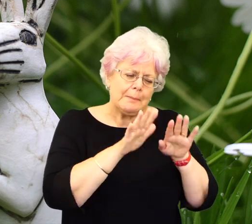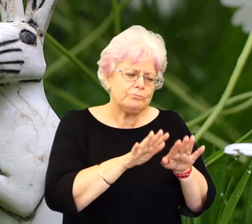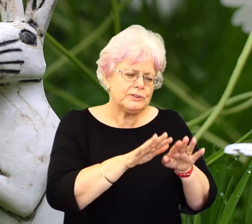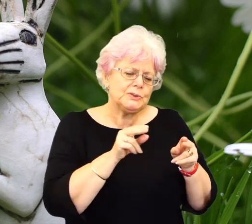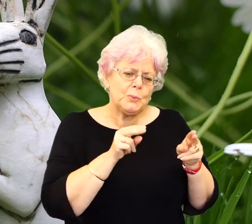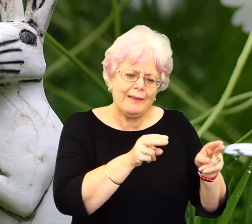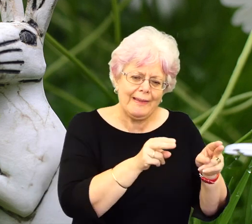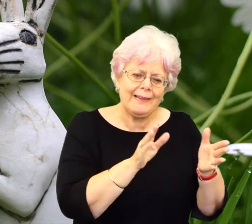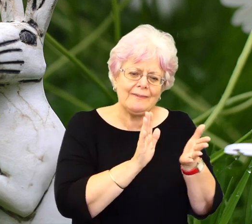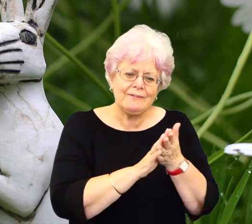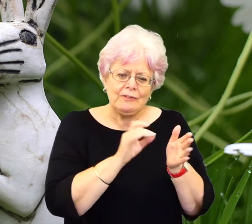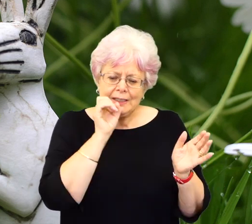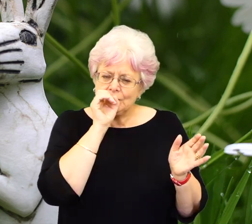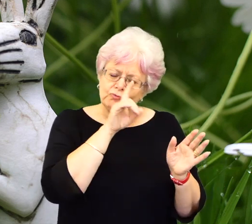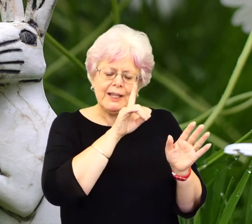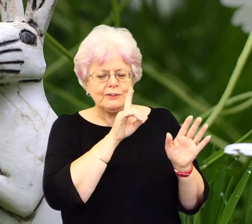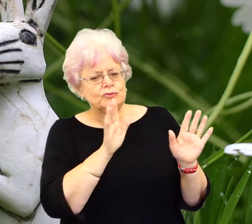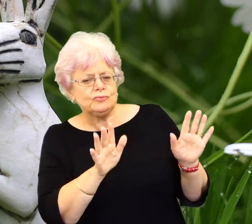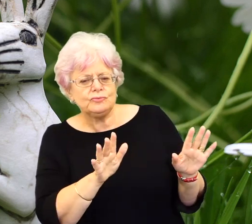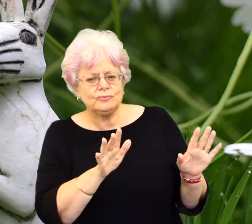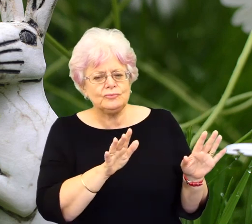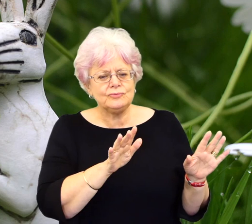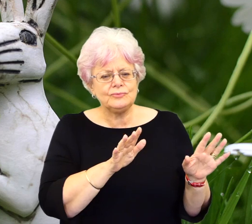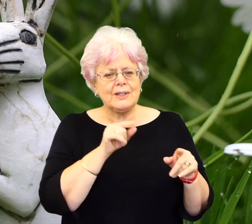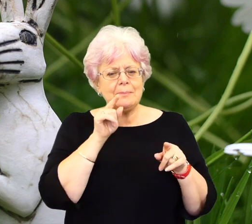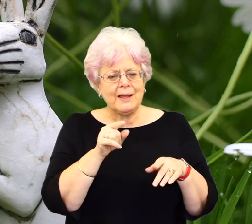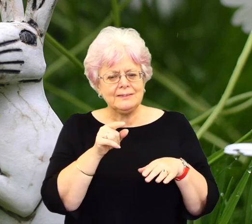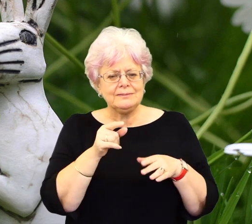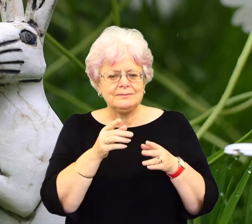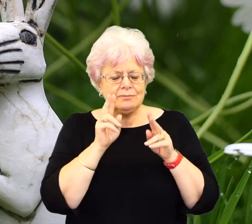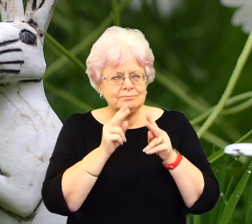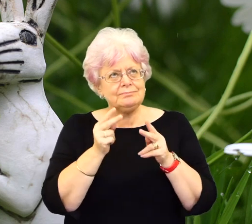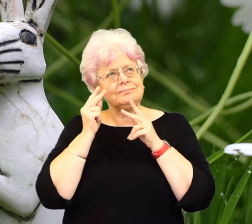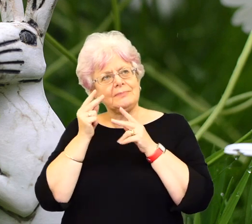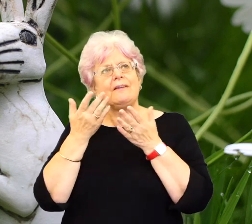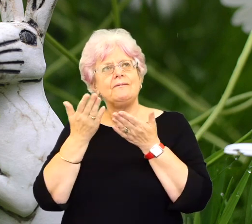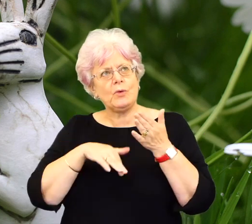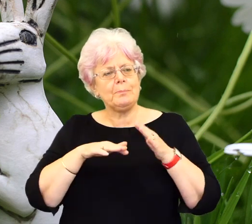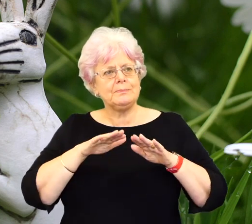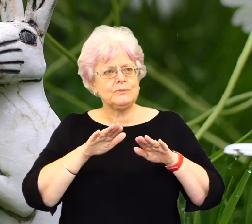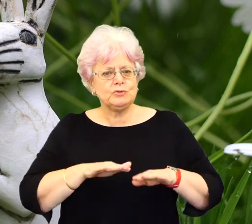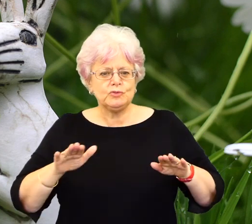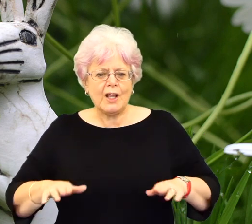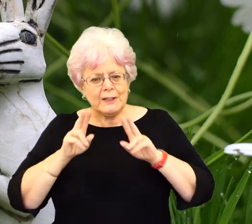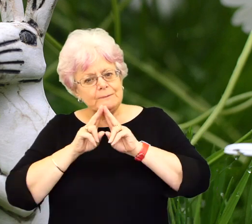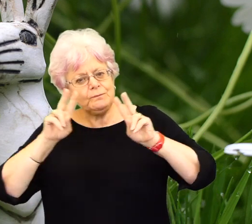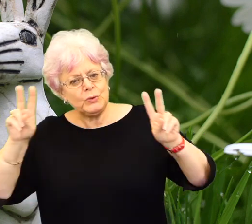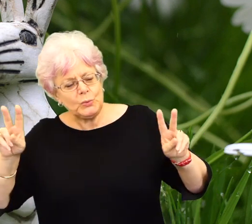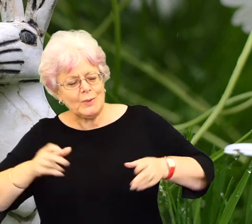also think they're very British, the sort of eccentric-ness that, and they do reflect the sort of childhood anything could happen